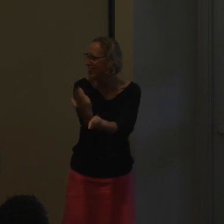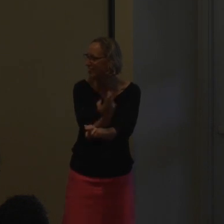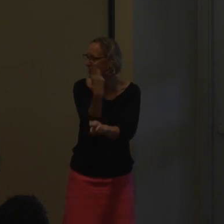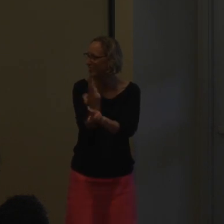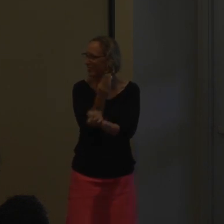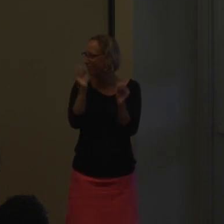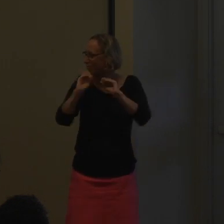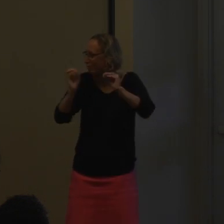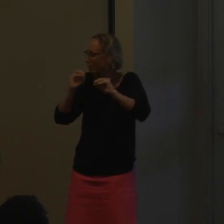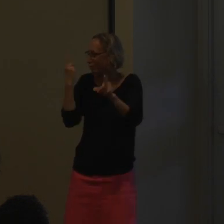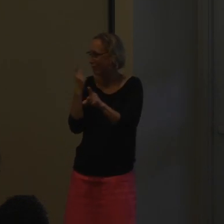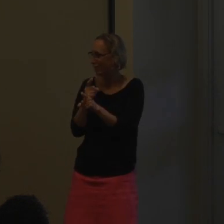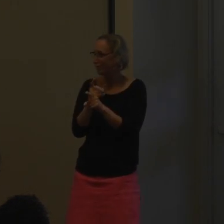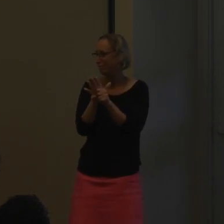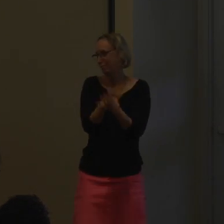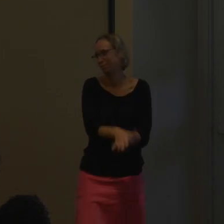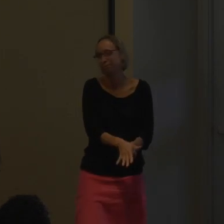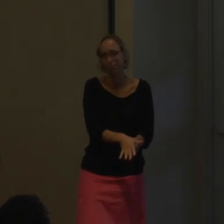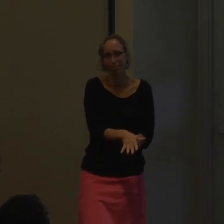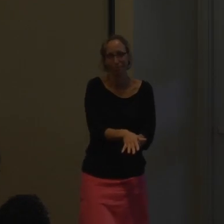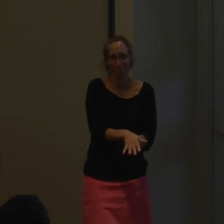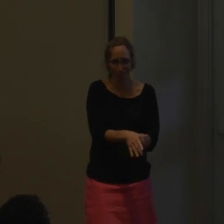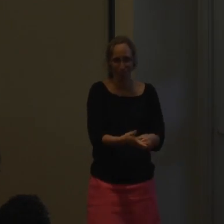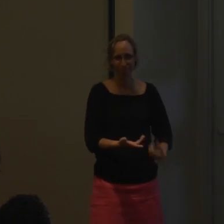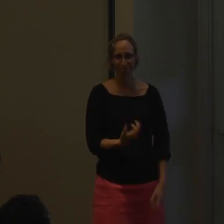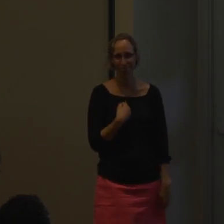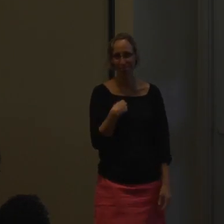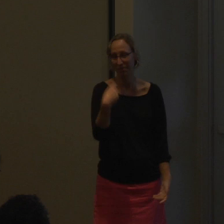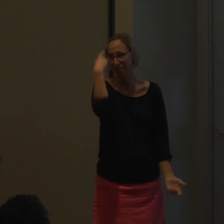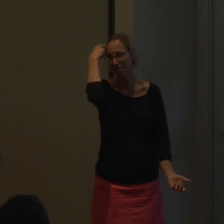it'll atrophic in the brain, which is what we thought,